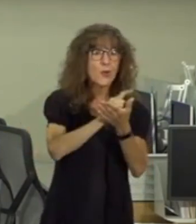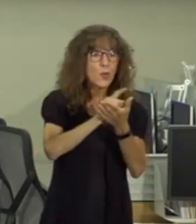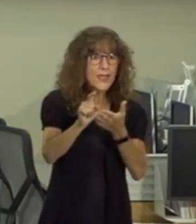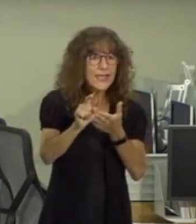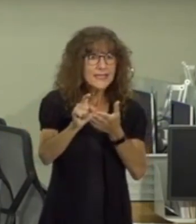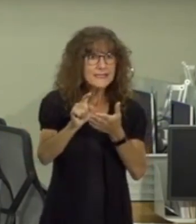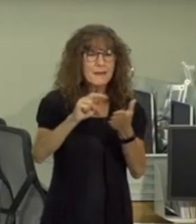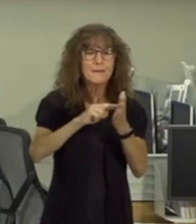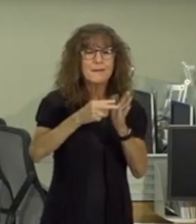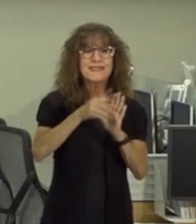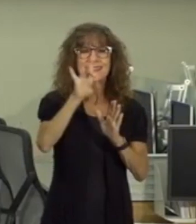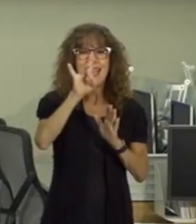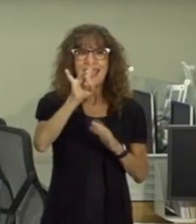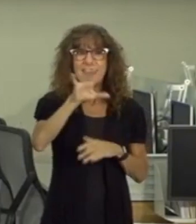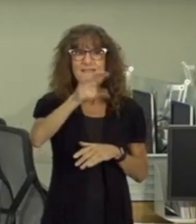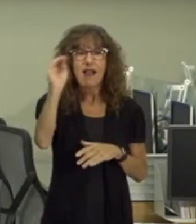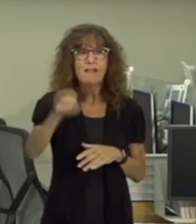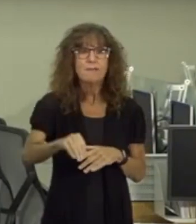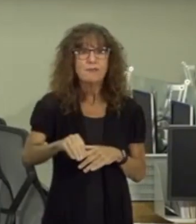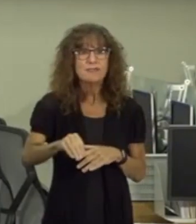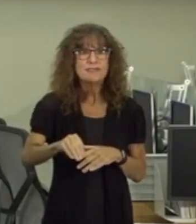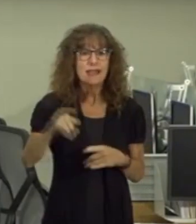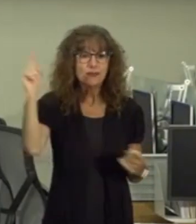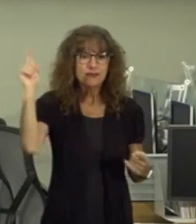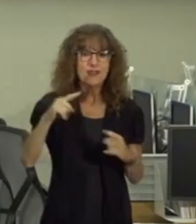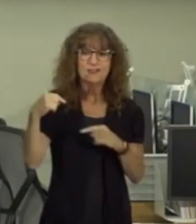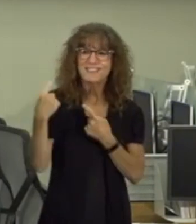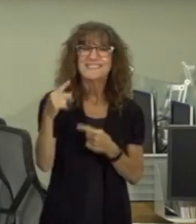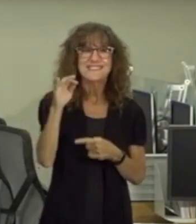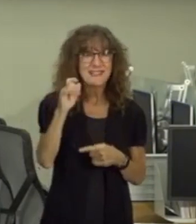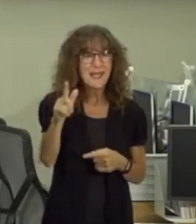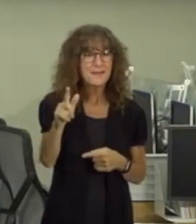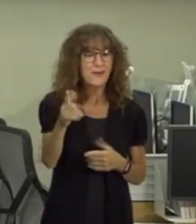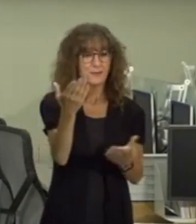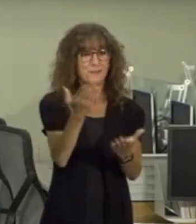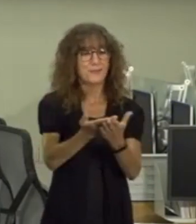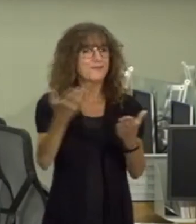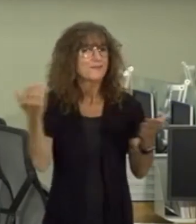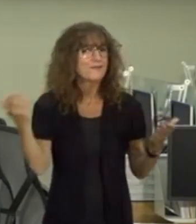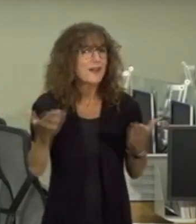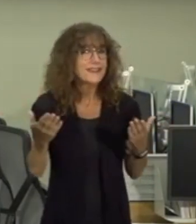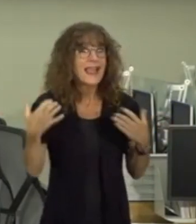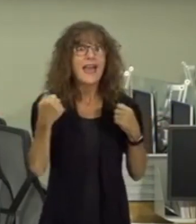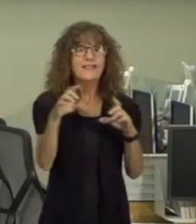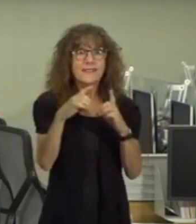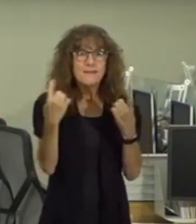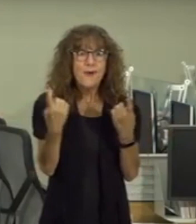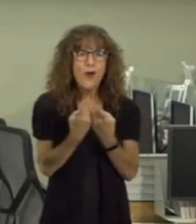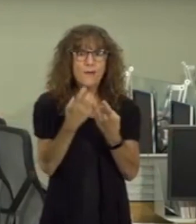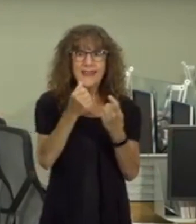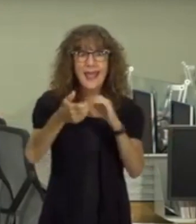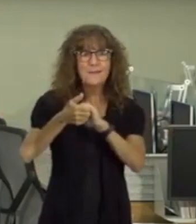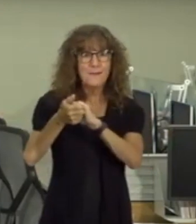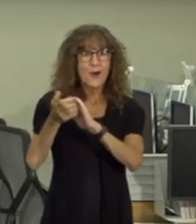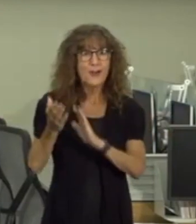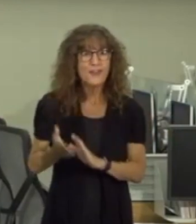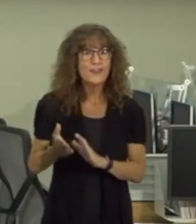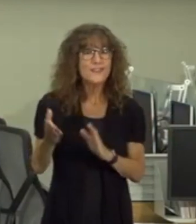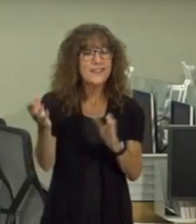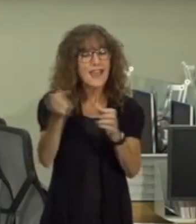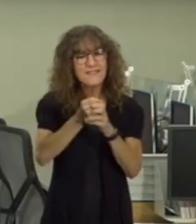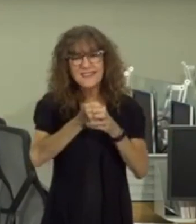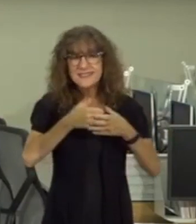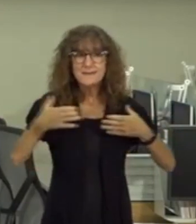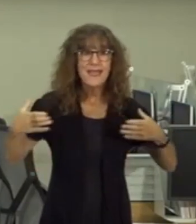in a 85 percent reduction since april this is evidence that the health department and its partners have expanded